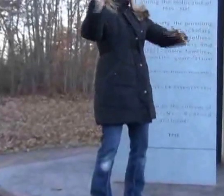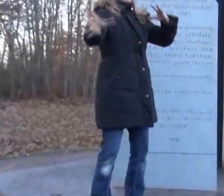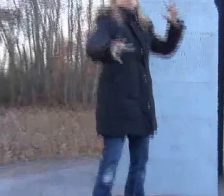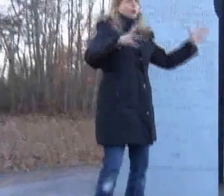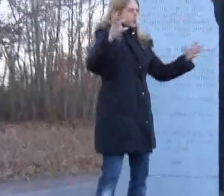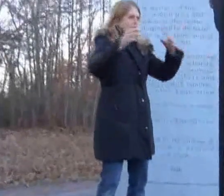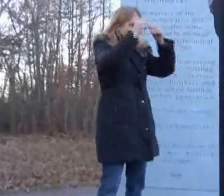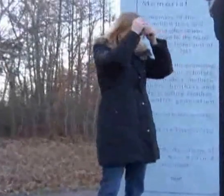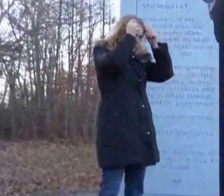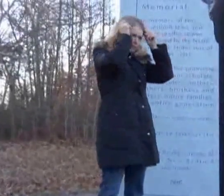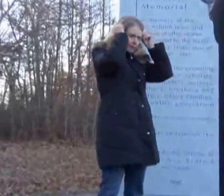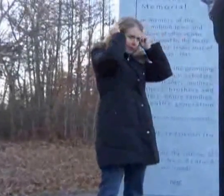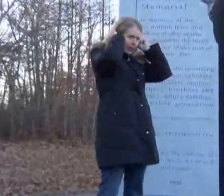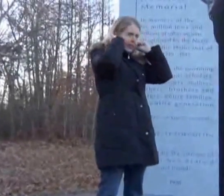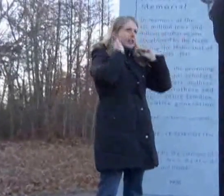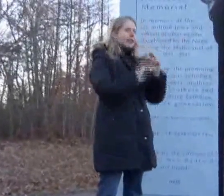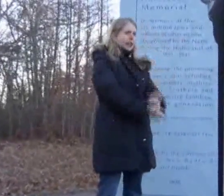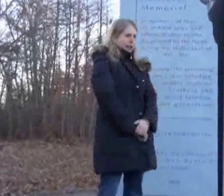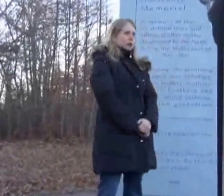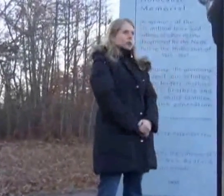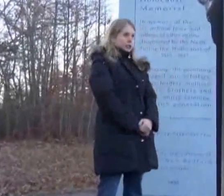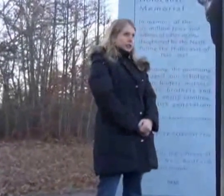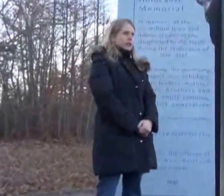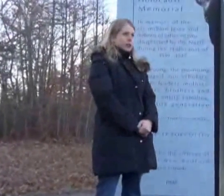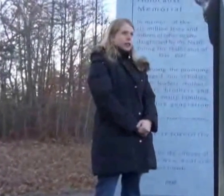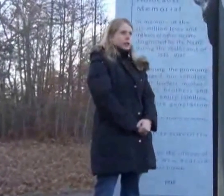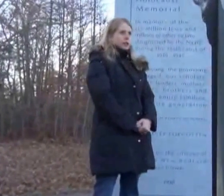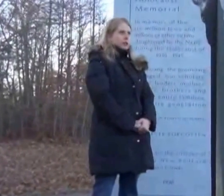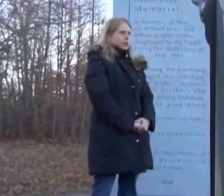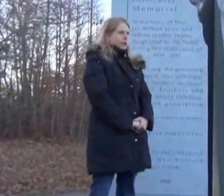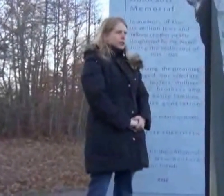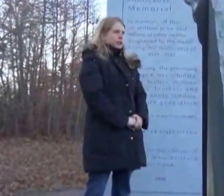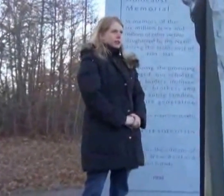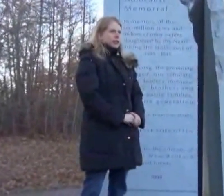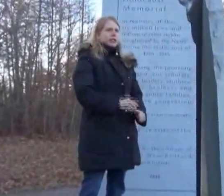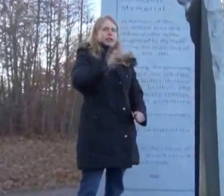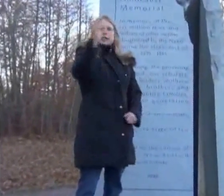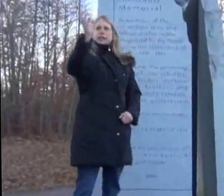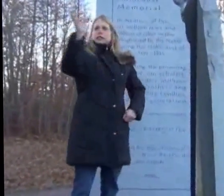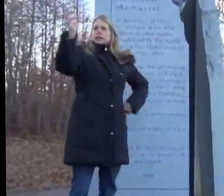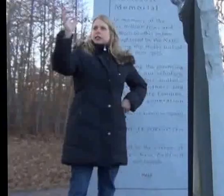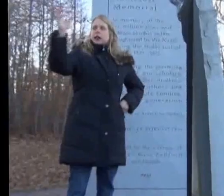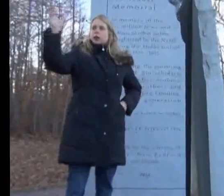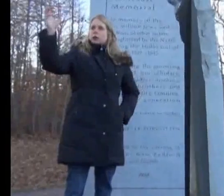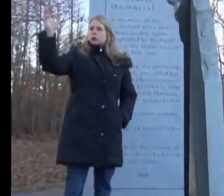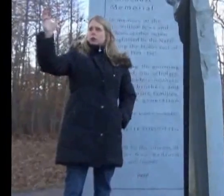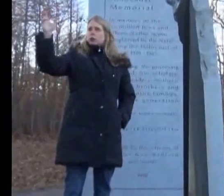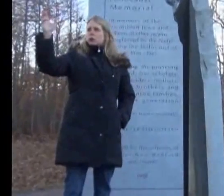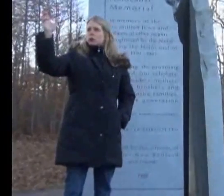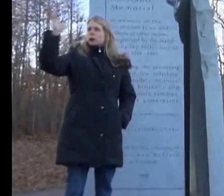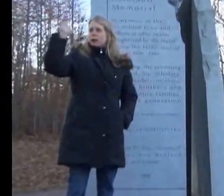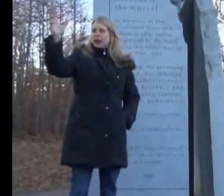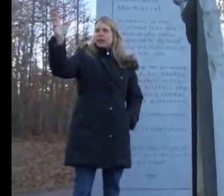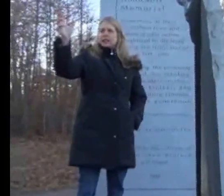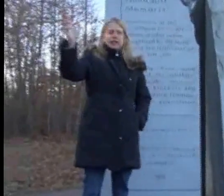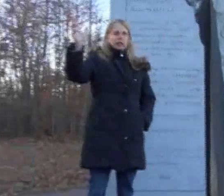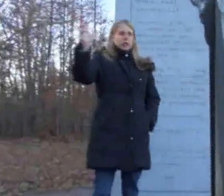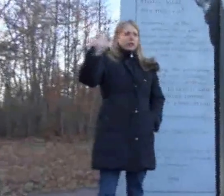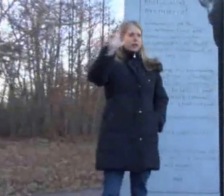wanted the whole thing. And I would just sit there like, oh, okay, okay, okay. So we finally settled on